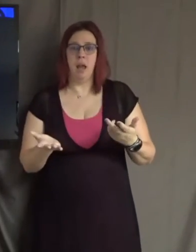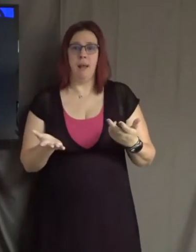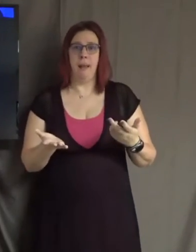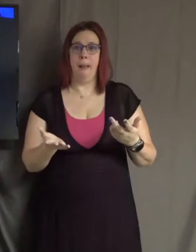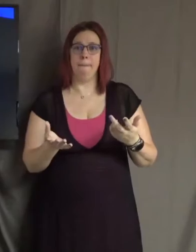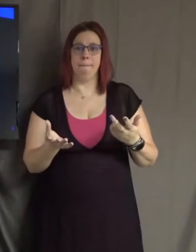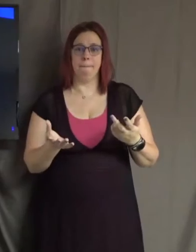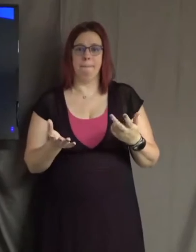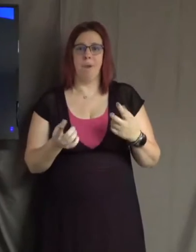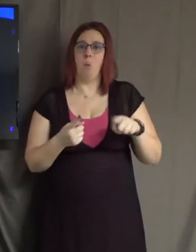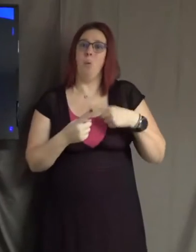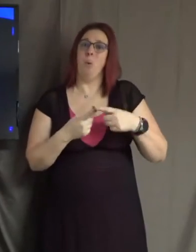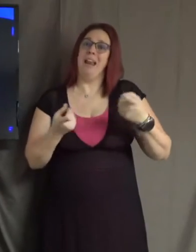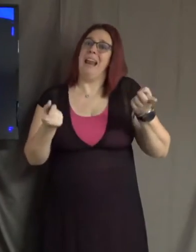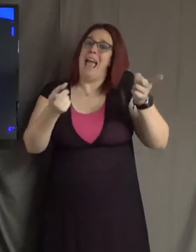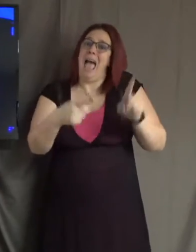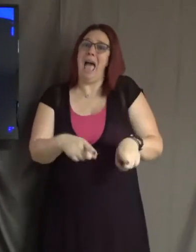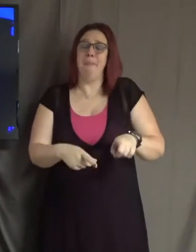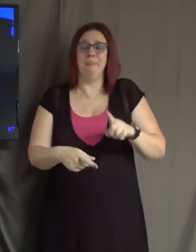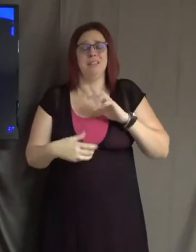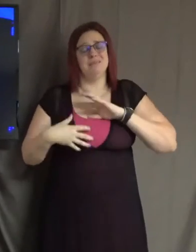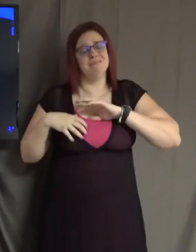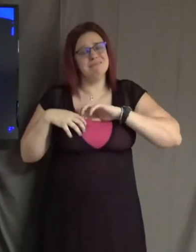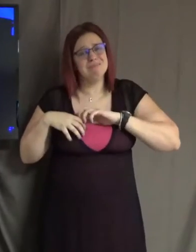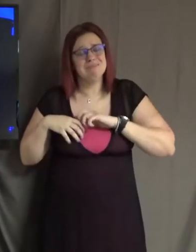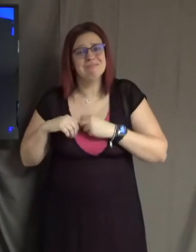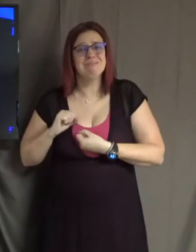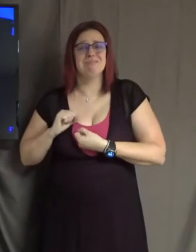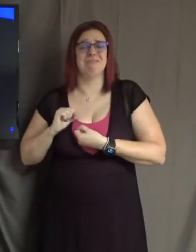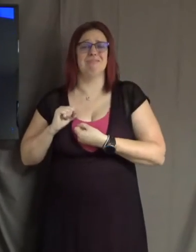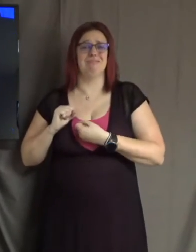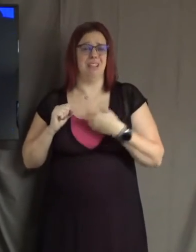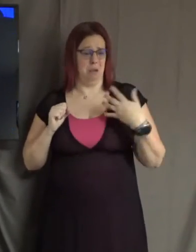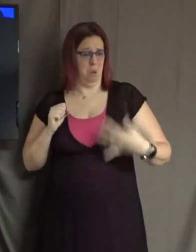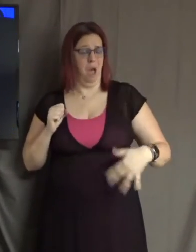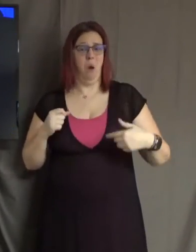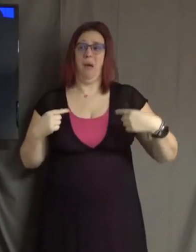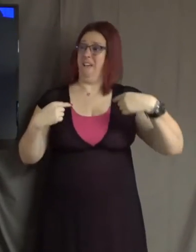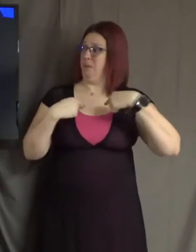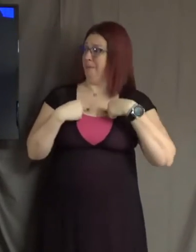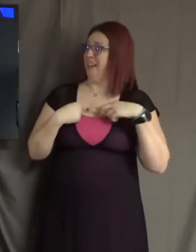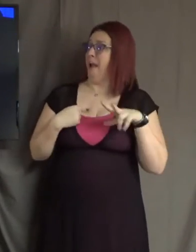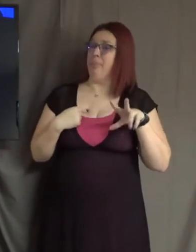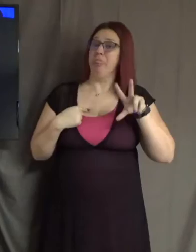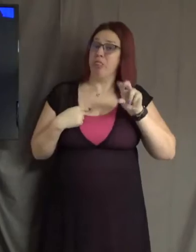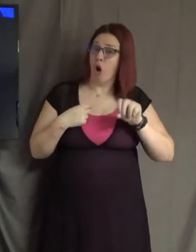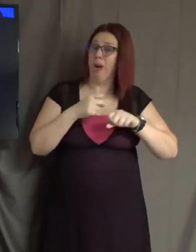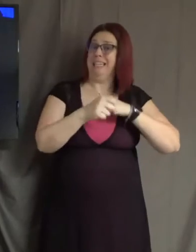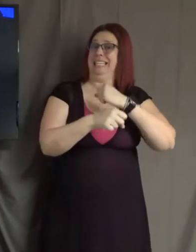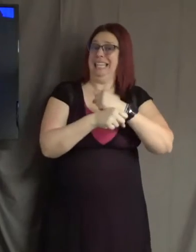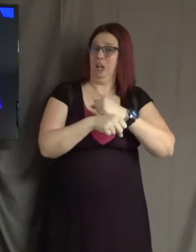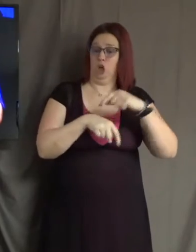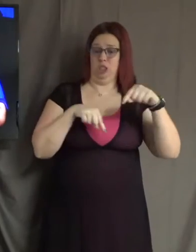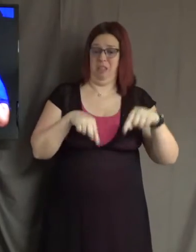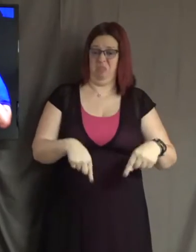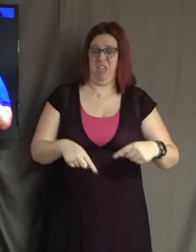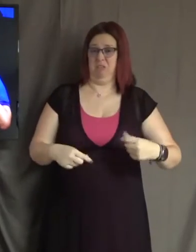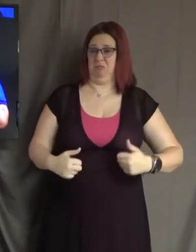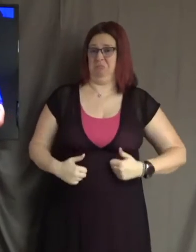be so heartbreaking. Even for me, after 30 years of being in this realm, sometimes it can be so heartbreaking to hear